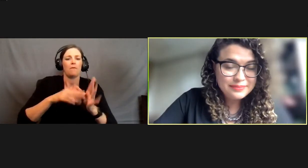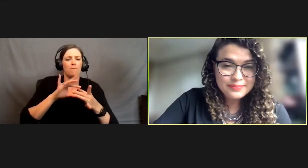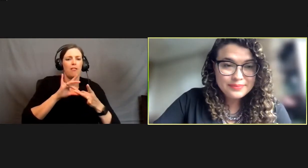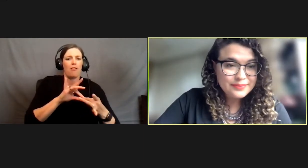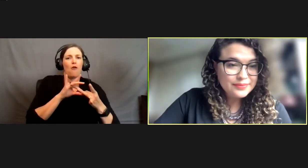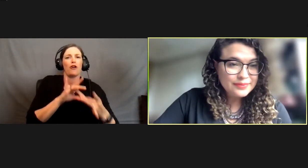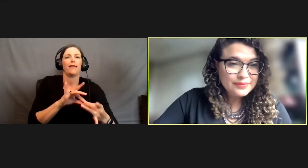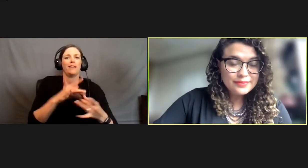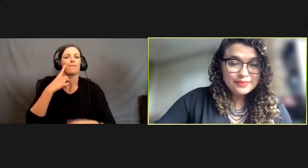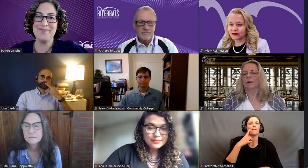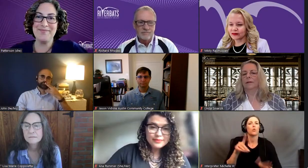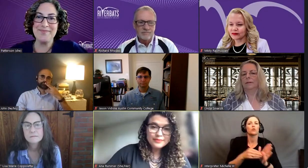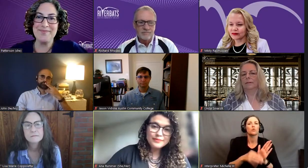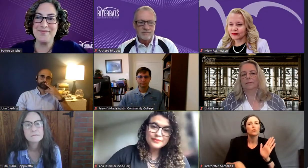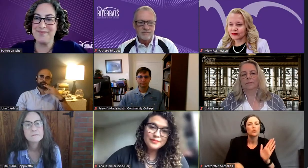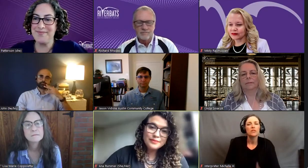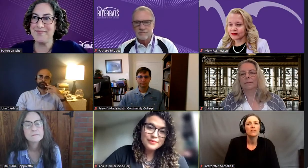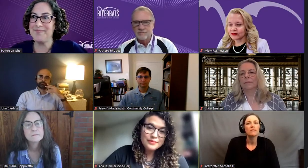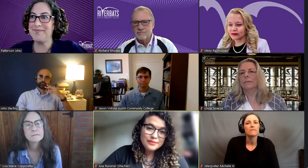Yeah.